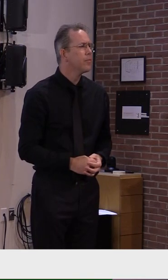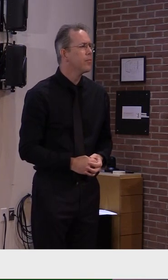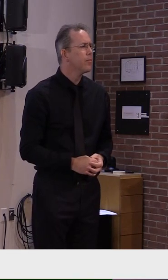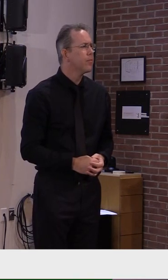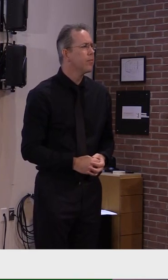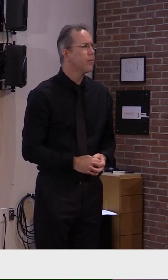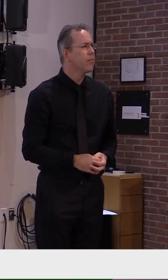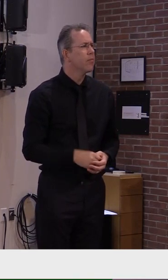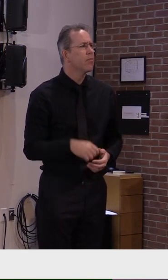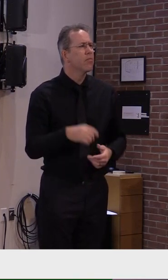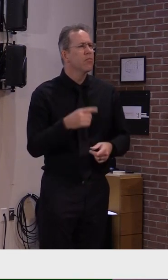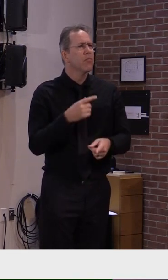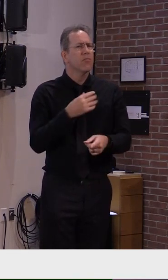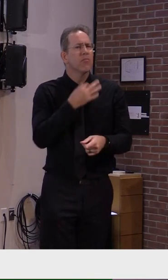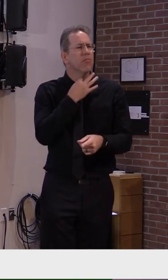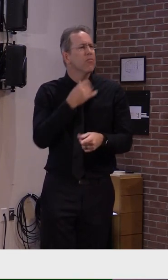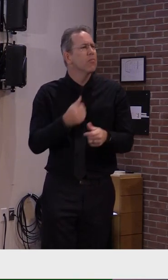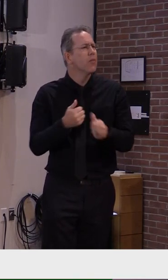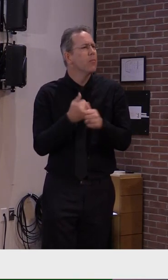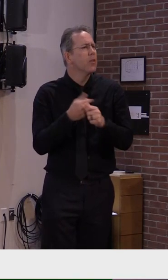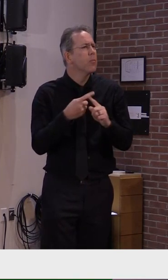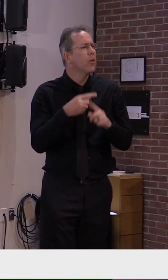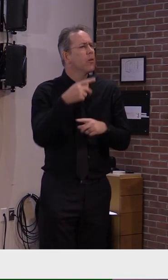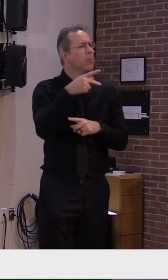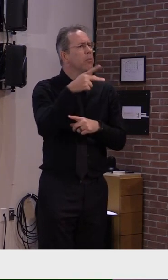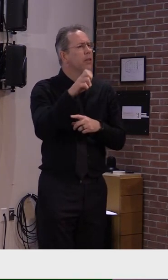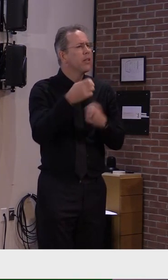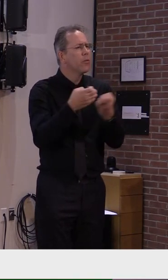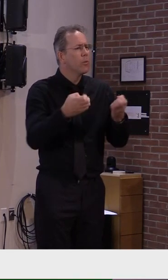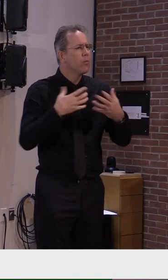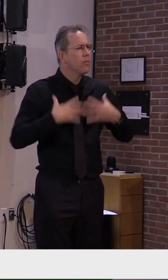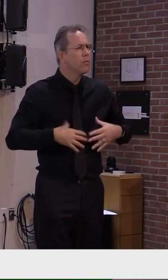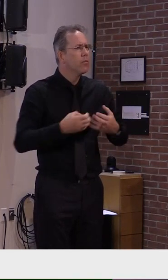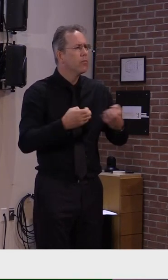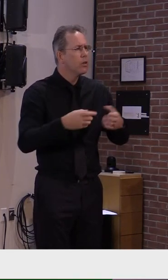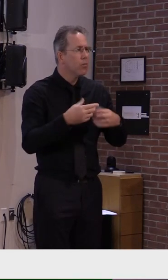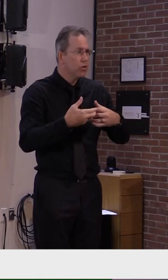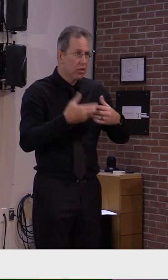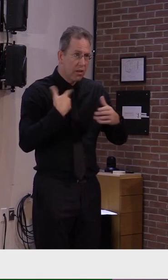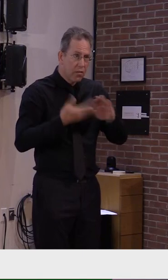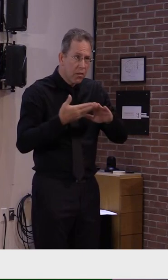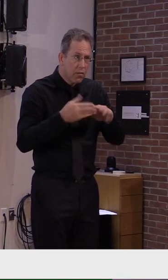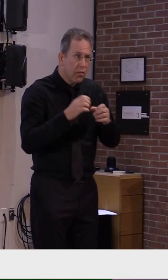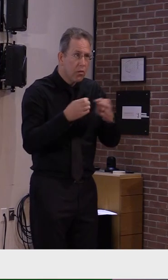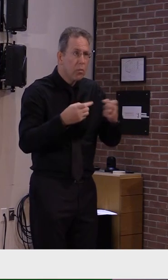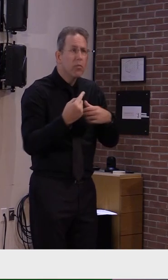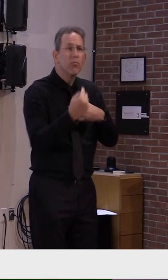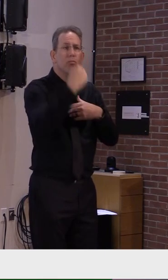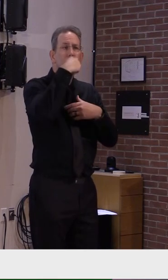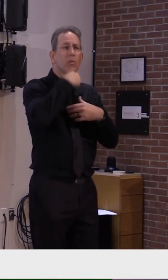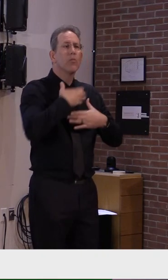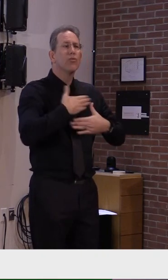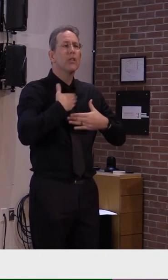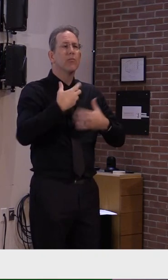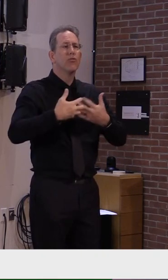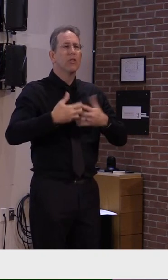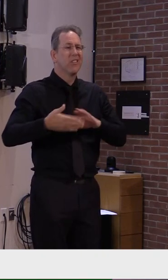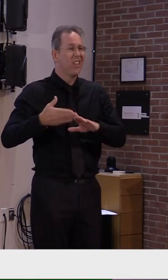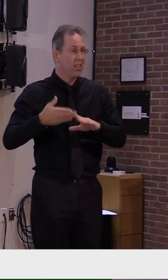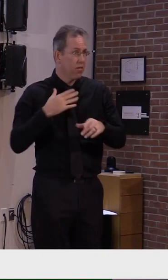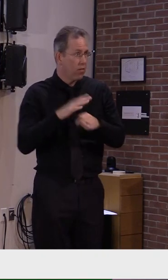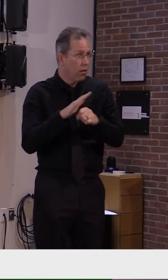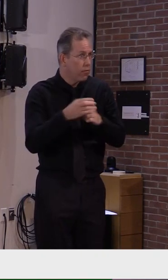kind of building up a stockpile. So I'd like to kind of hear how that compares to our projected forecast.